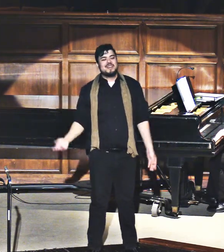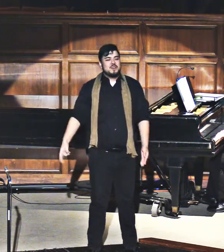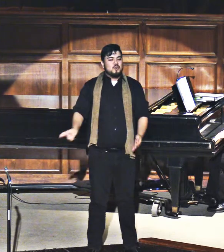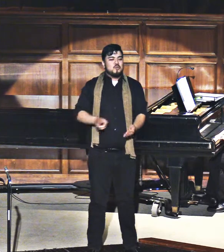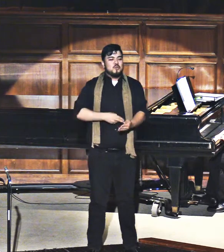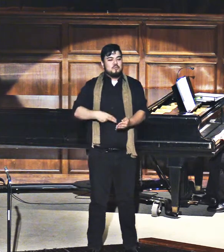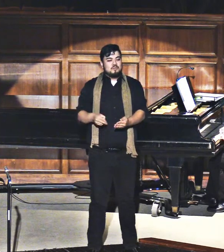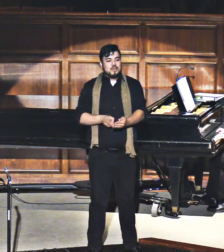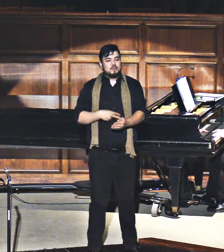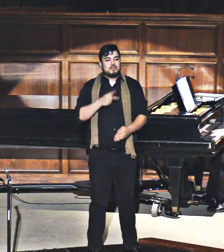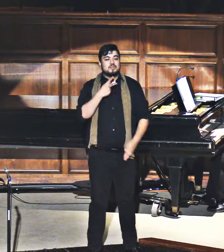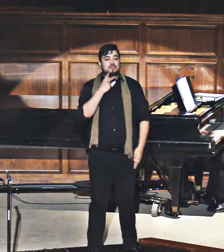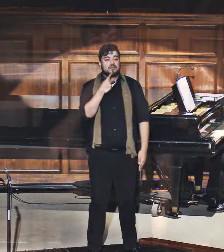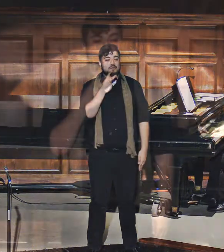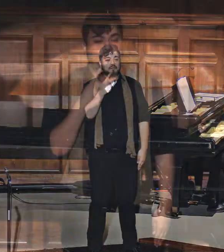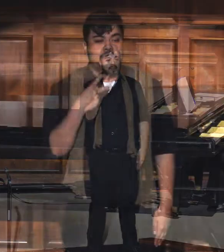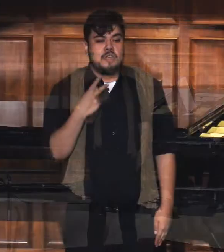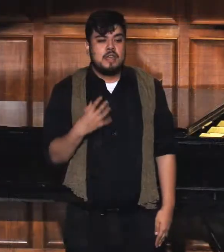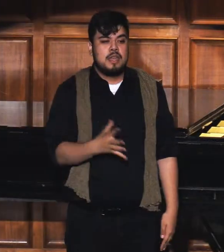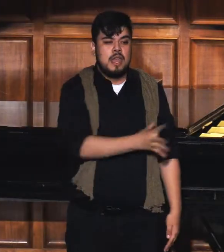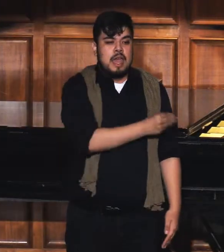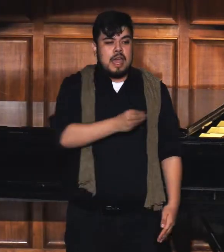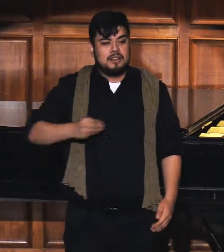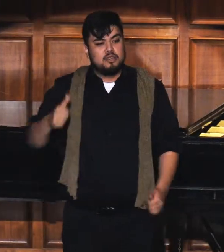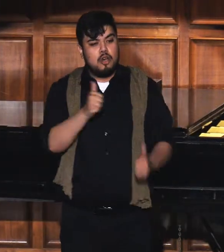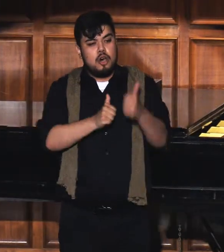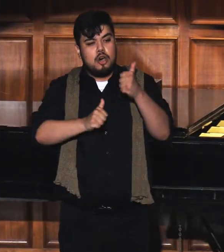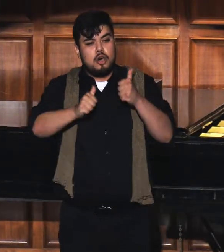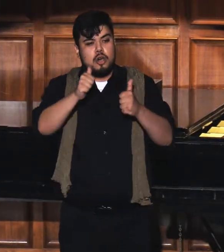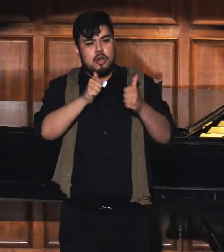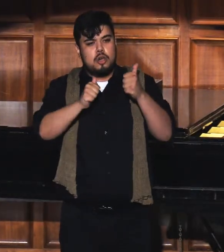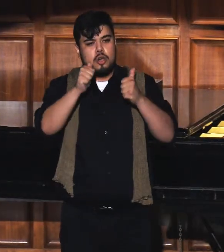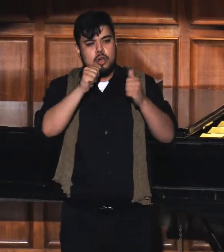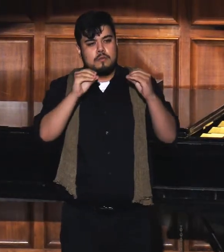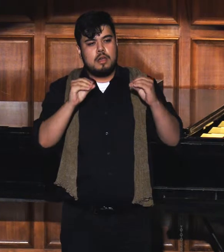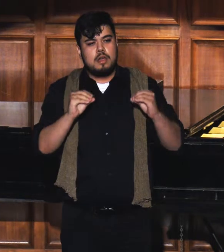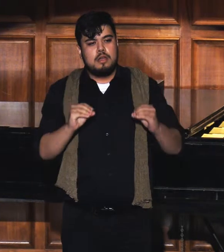Oma Kulatom and Oma